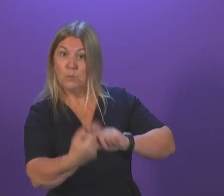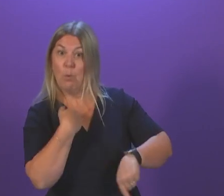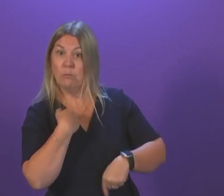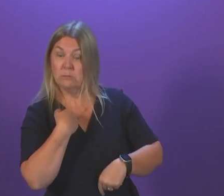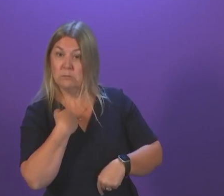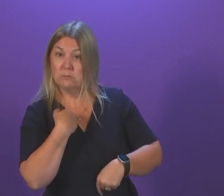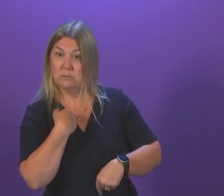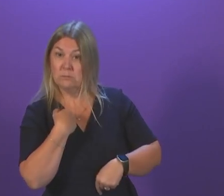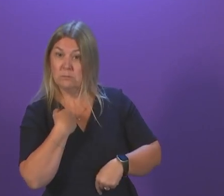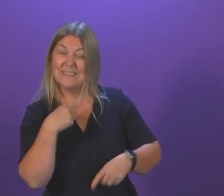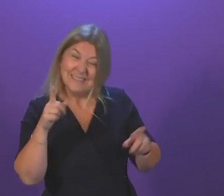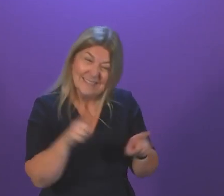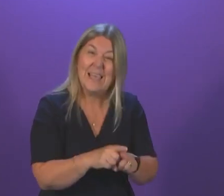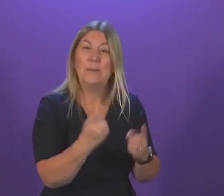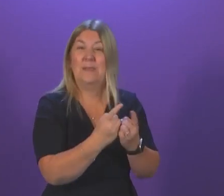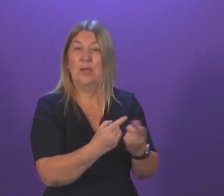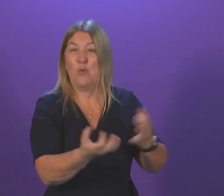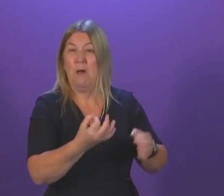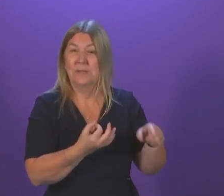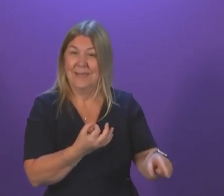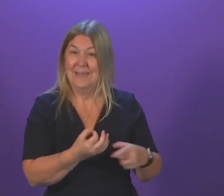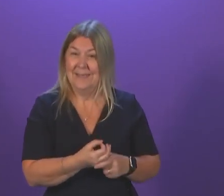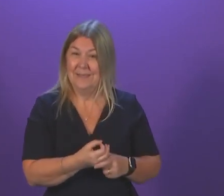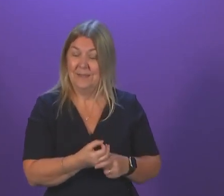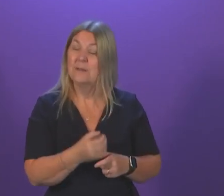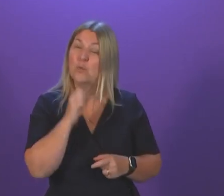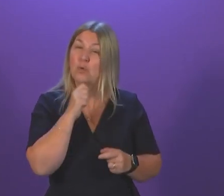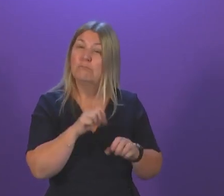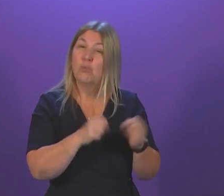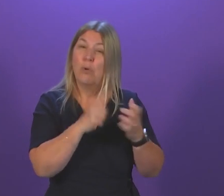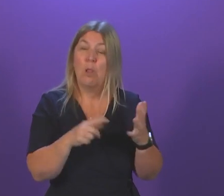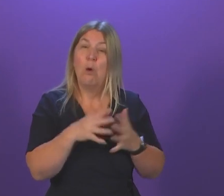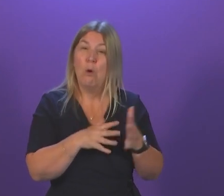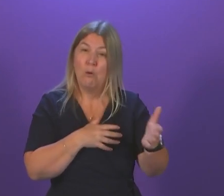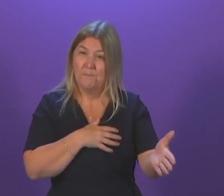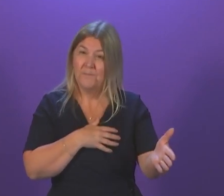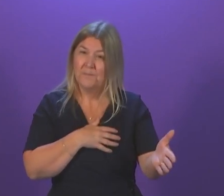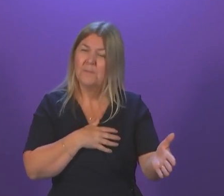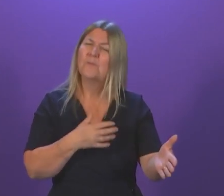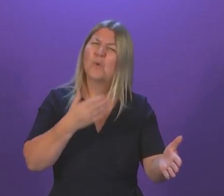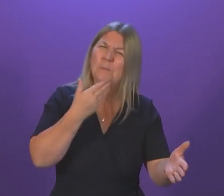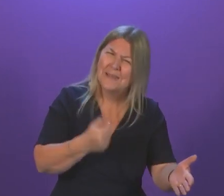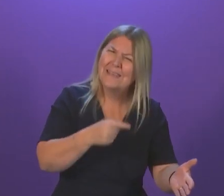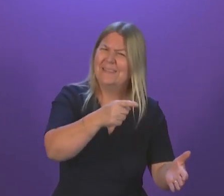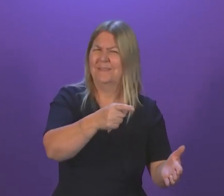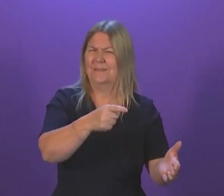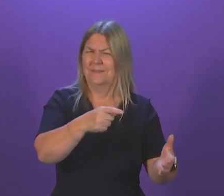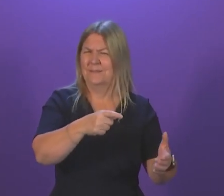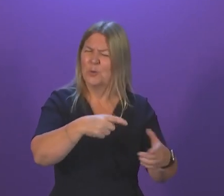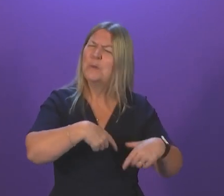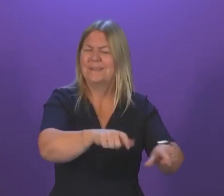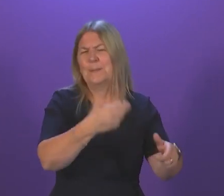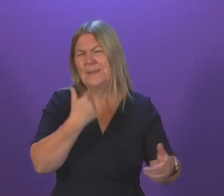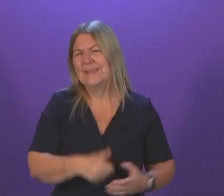what Anna Sarwar is now asking for would have broken the law. So perhaps a bit of consistency. This government has